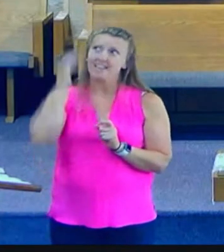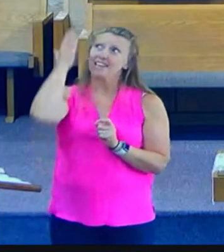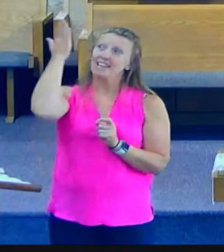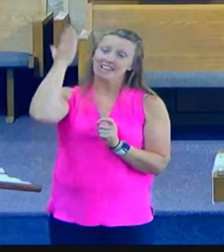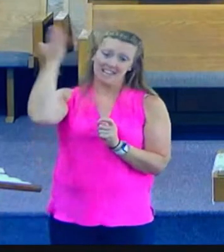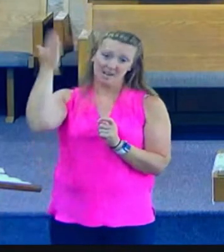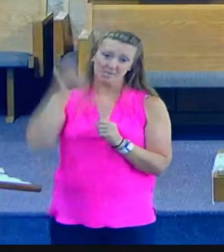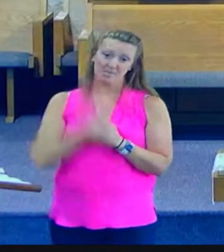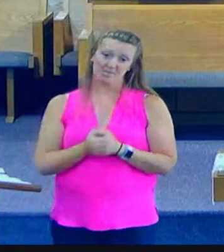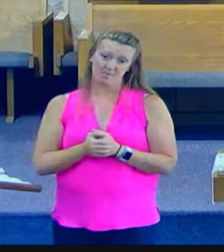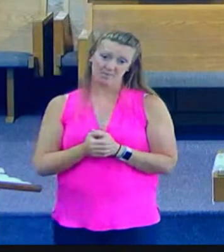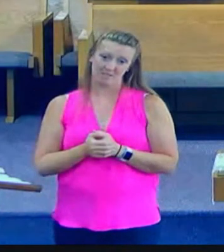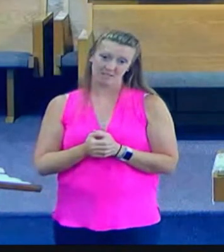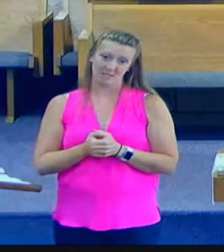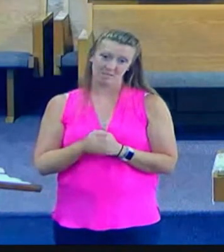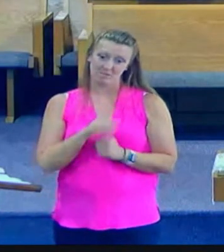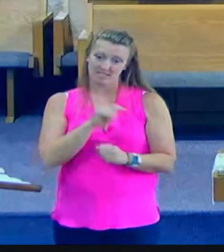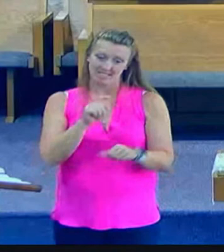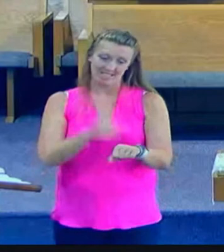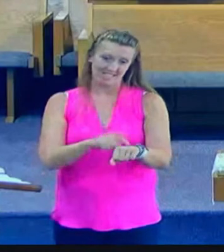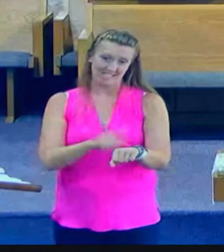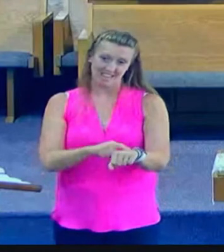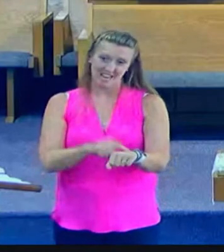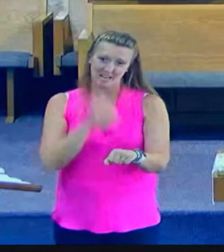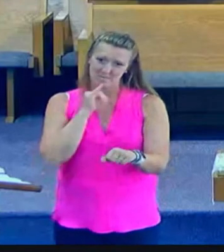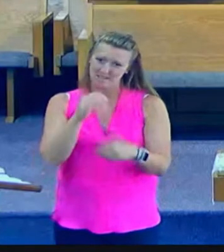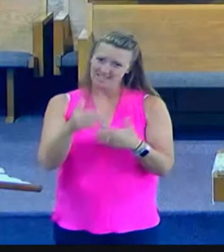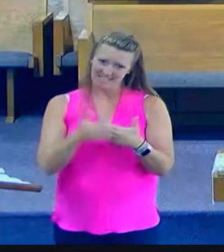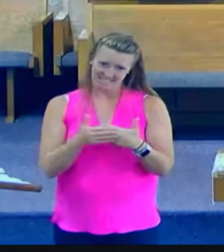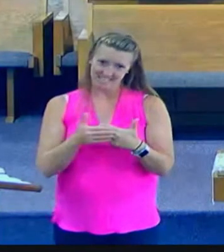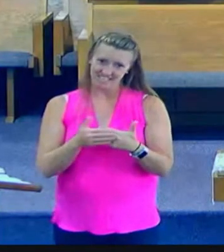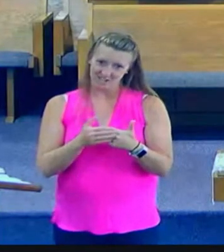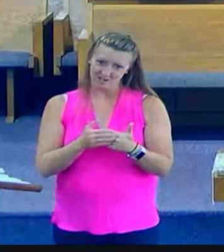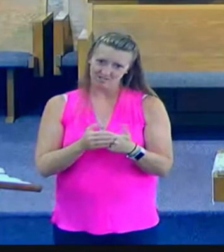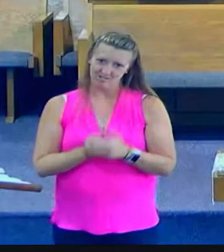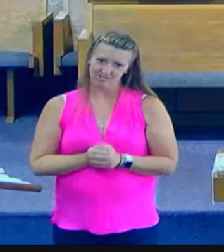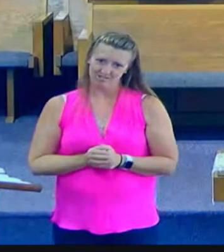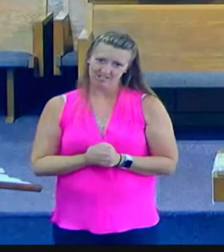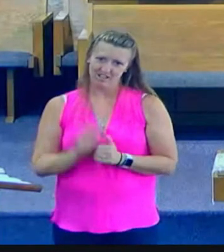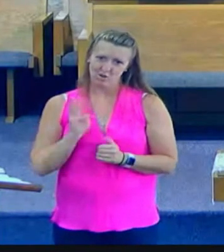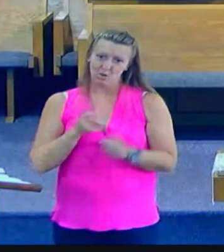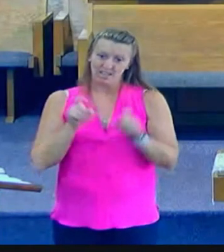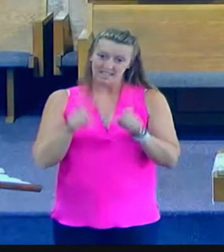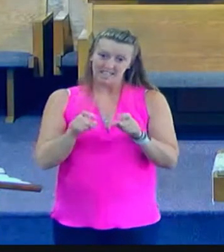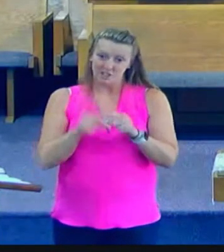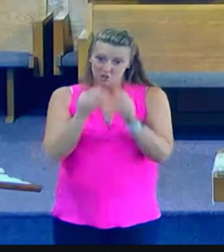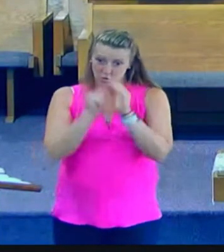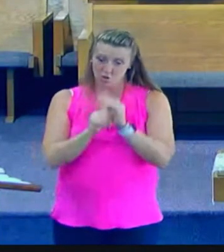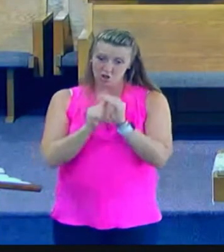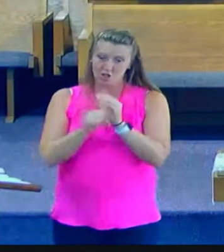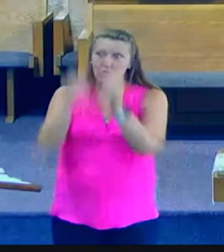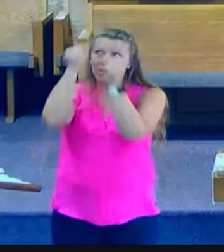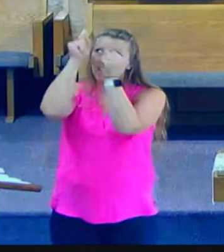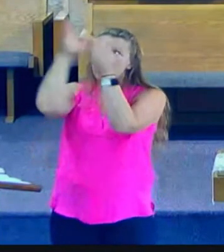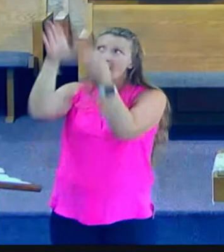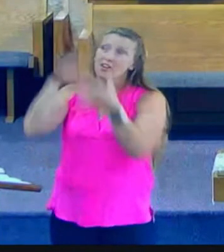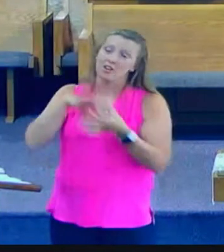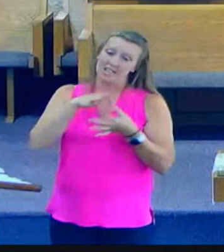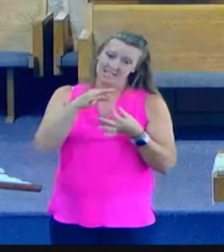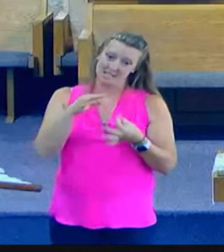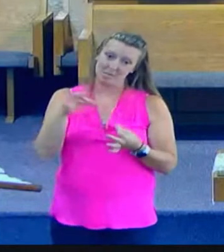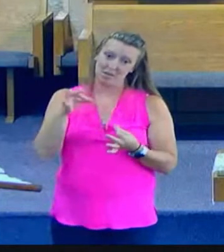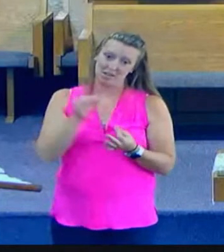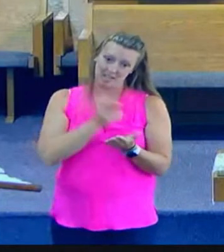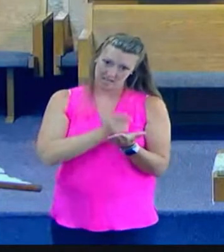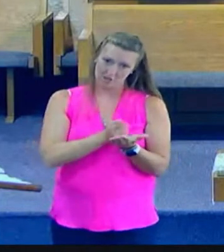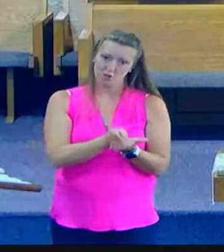and now is when worshipers will worship the father in spirit and truth and that's what the father is seeking to worship